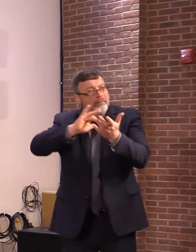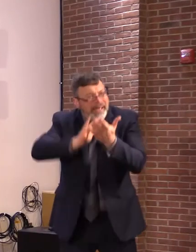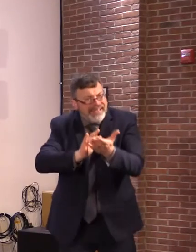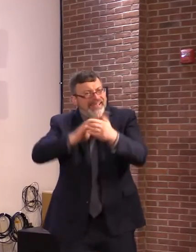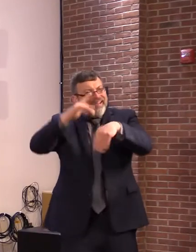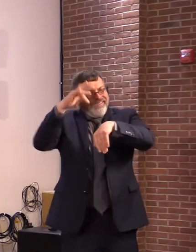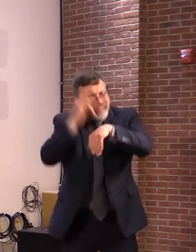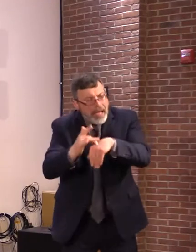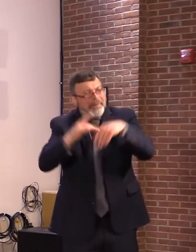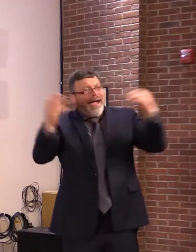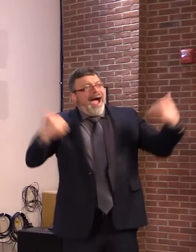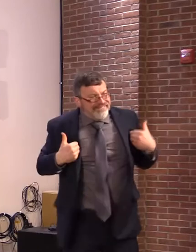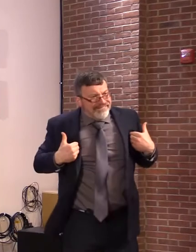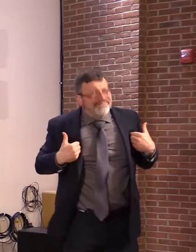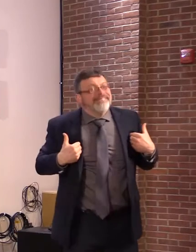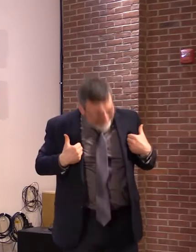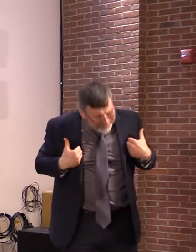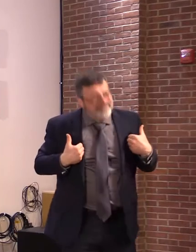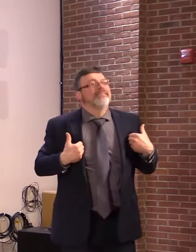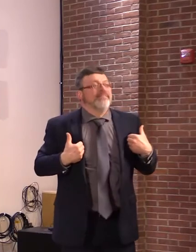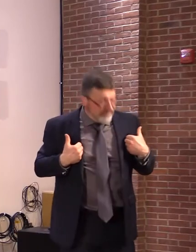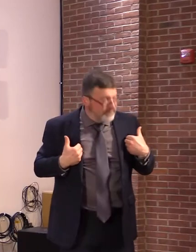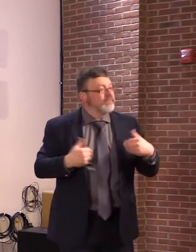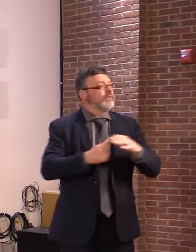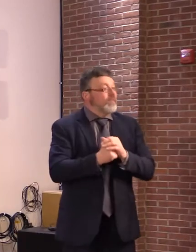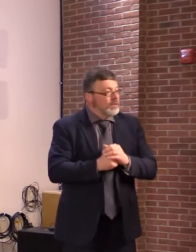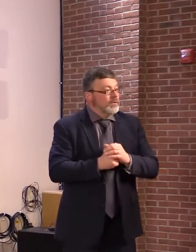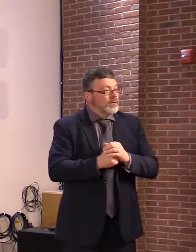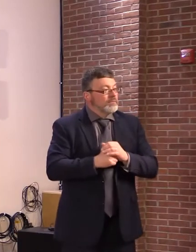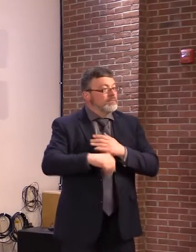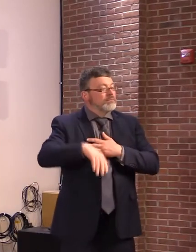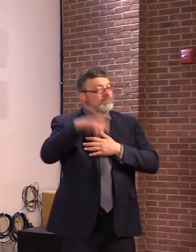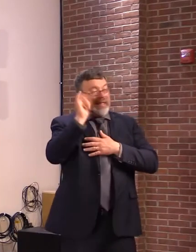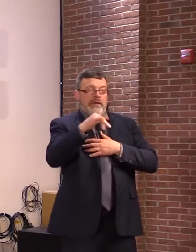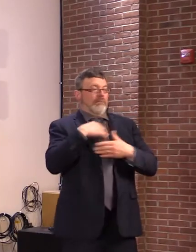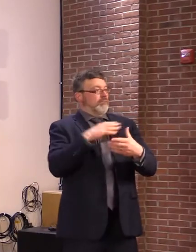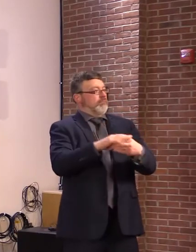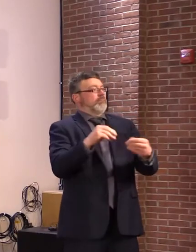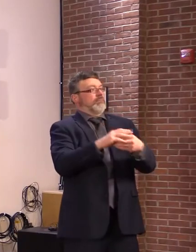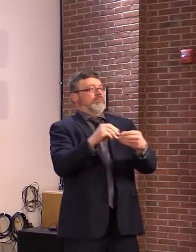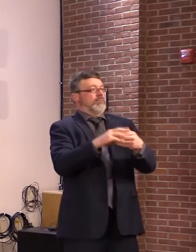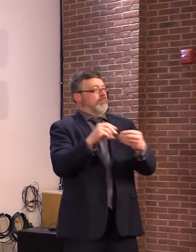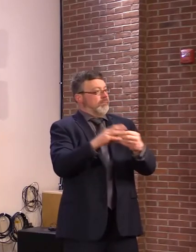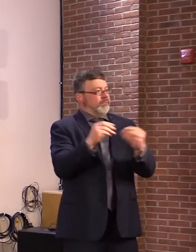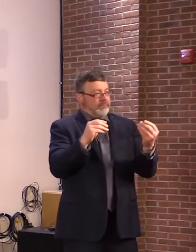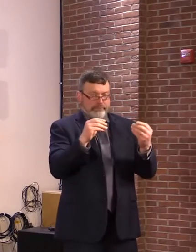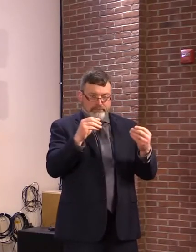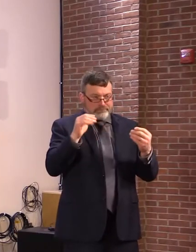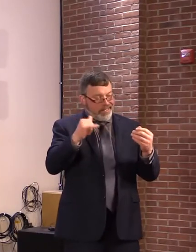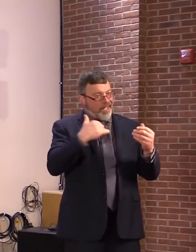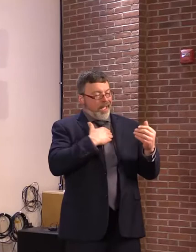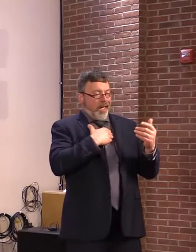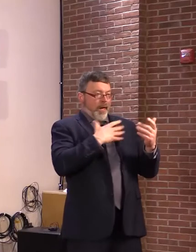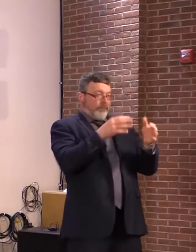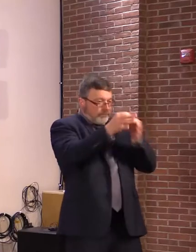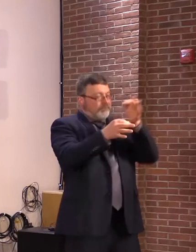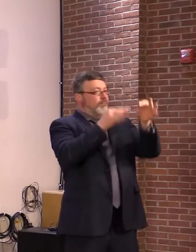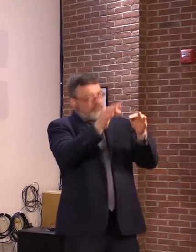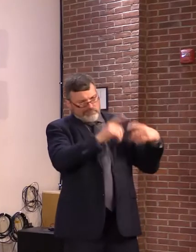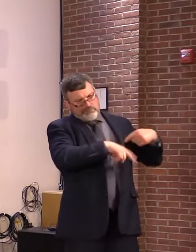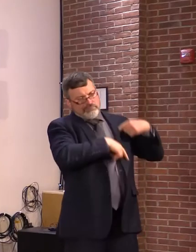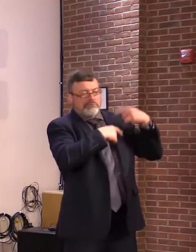evolution, we've spoken many times here about data reporting and the need to focus on the larger picture of COVID.